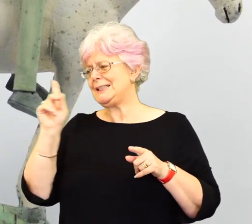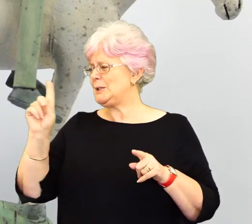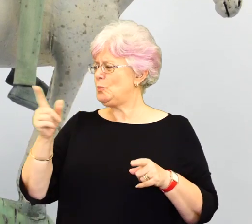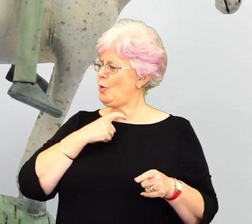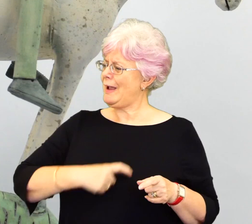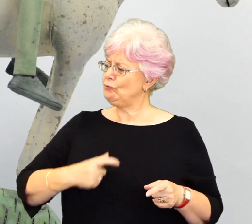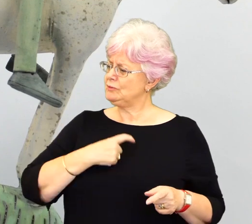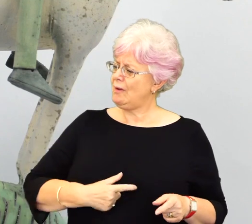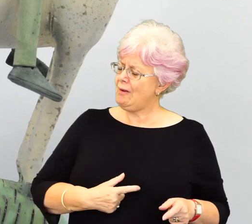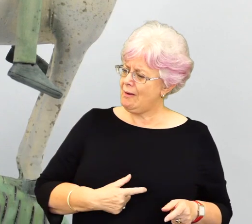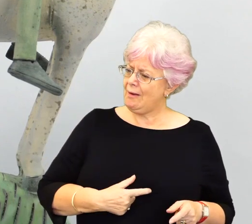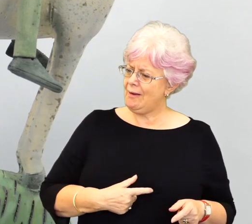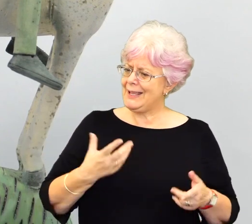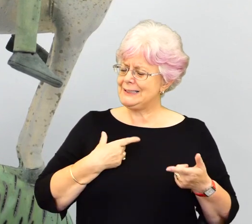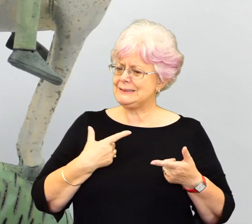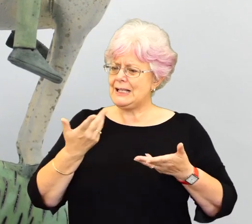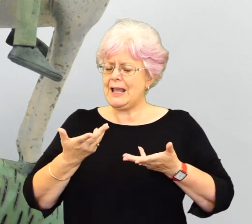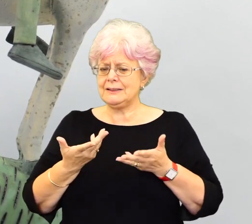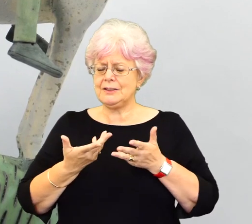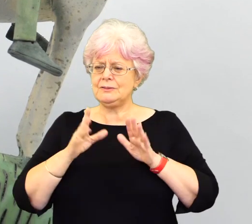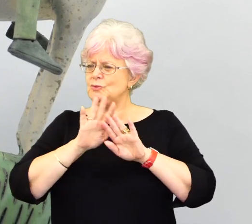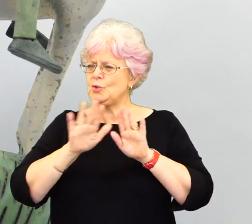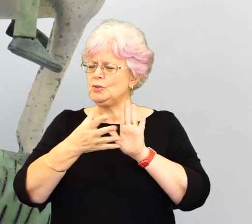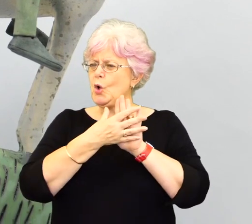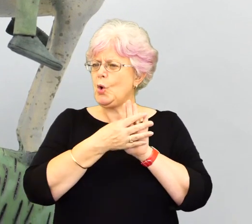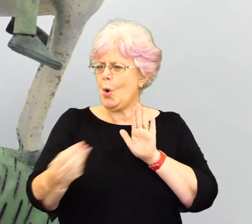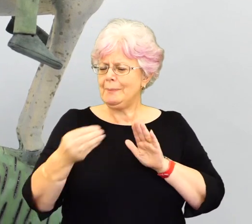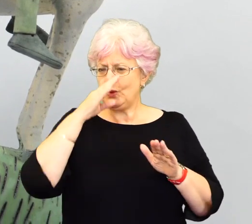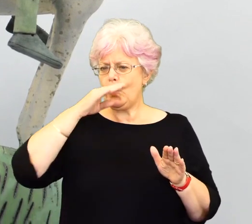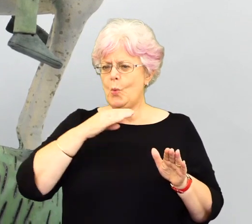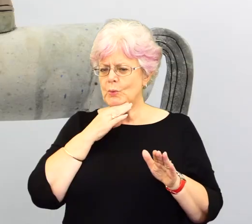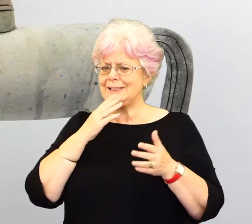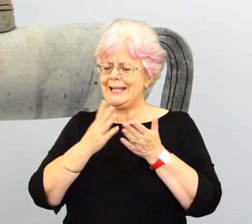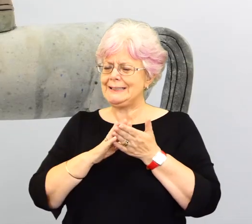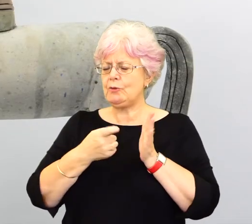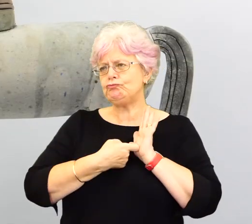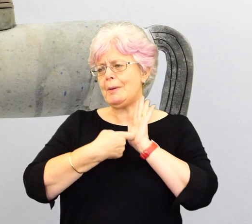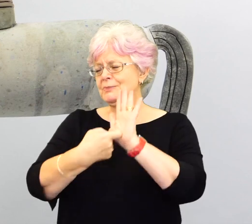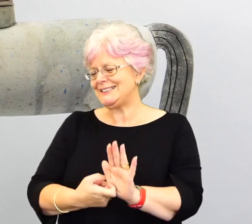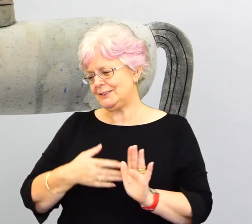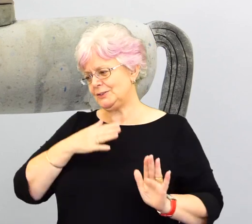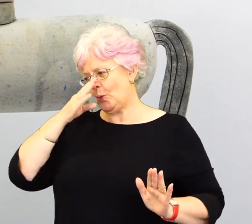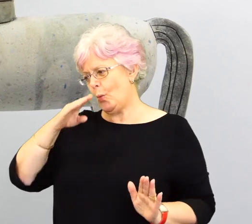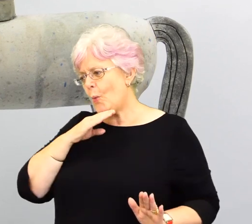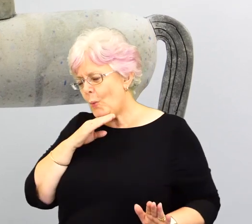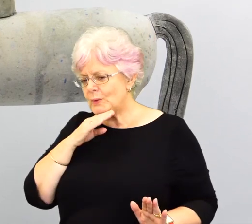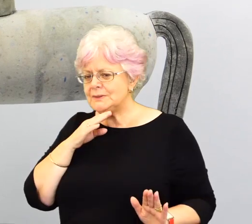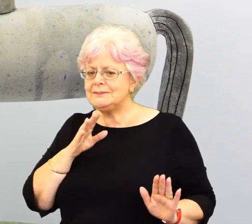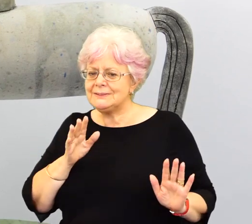because your focus is on expressing a horse rather than copying a horse, if you like, then, then yes, that's,